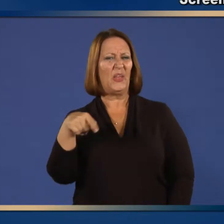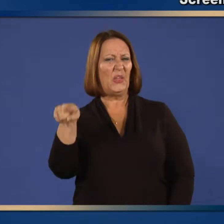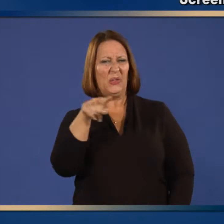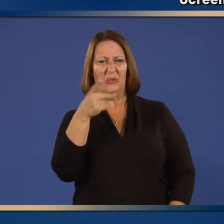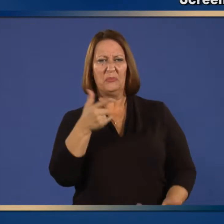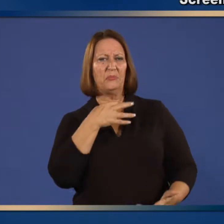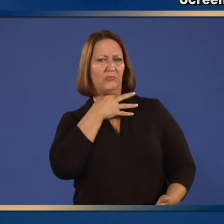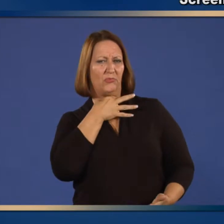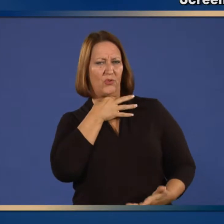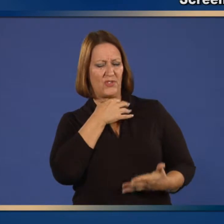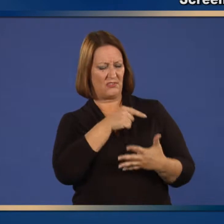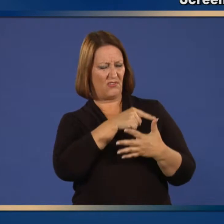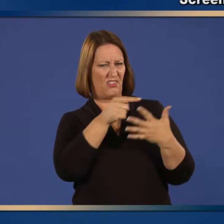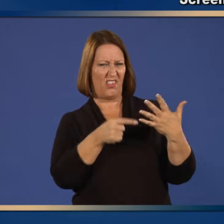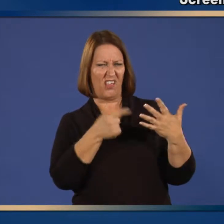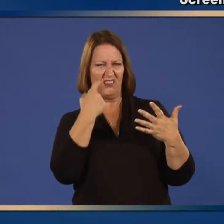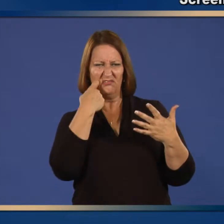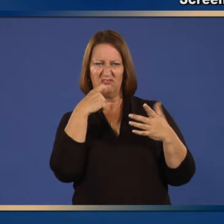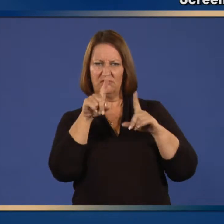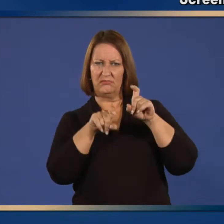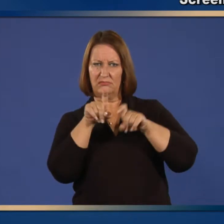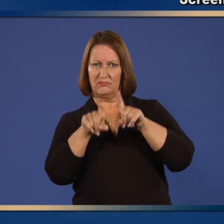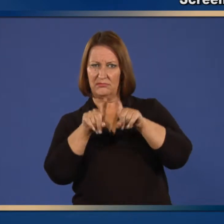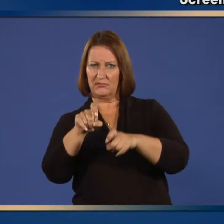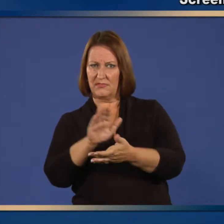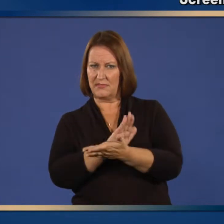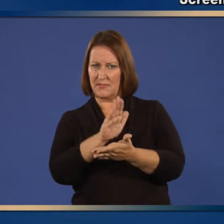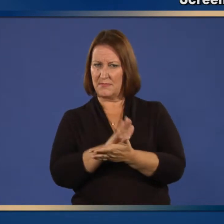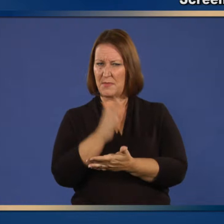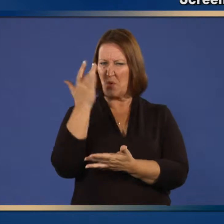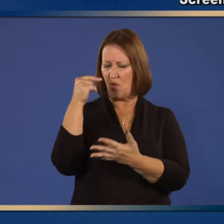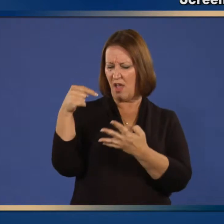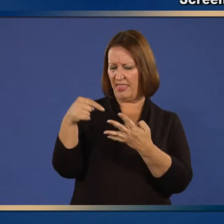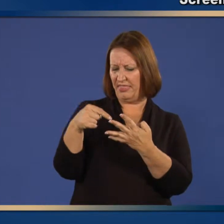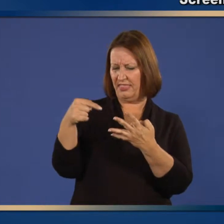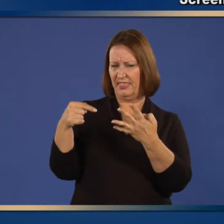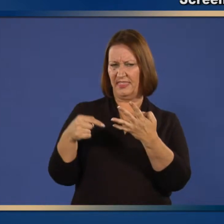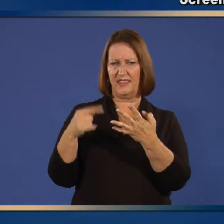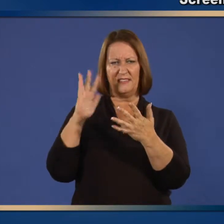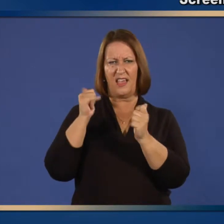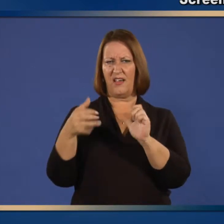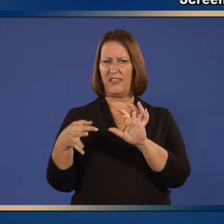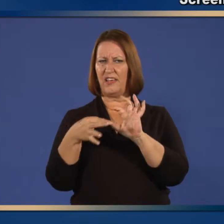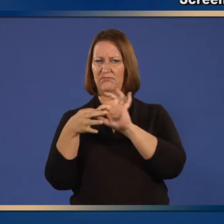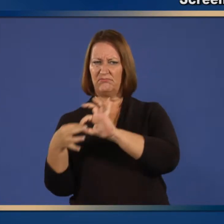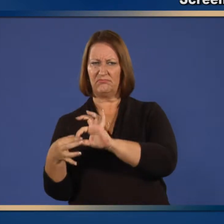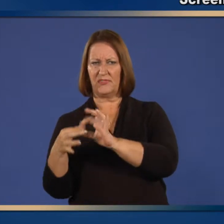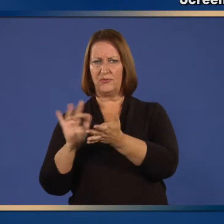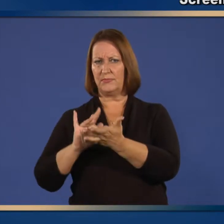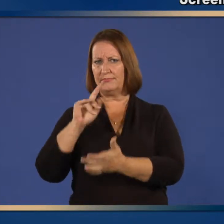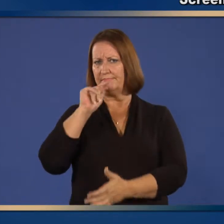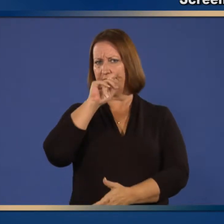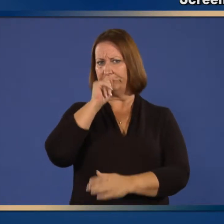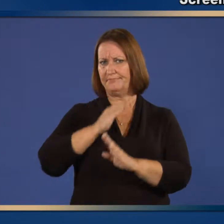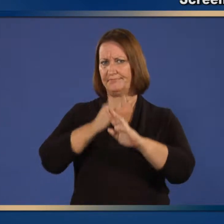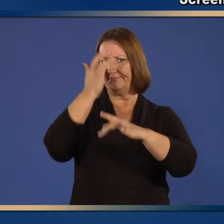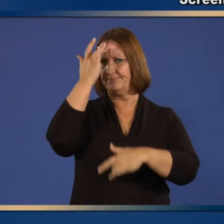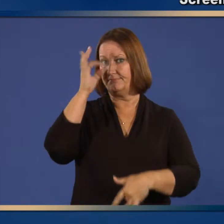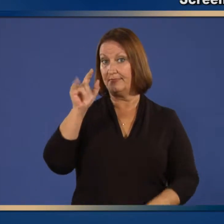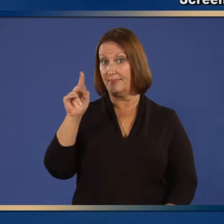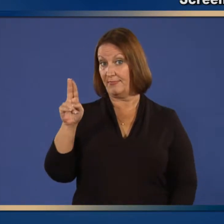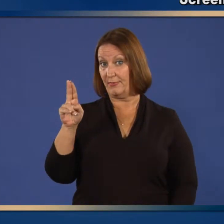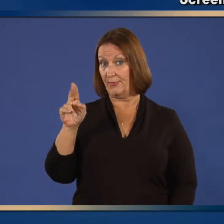Are you interested in knowing why we included a certain question on the Screening Questionnaire? If so,